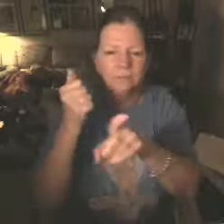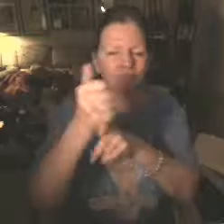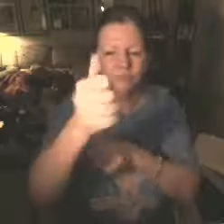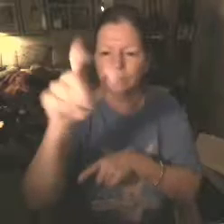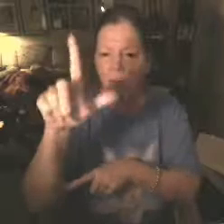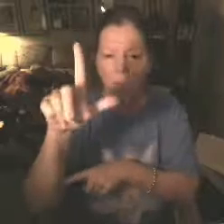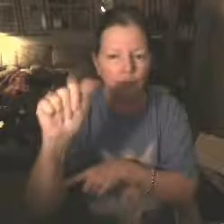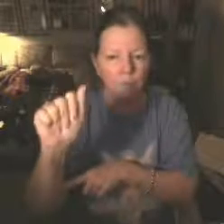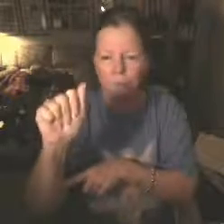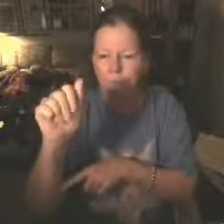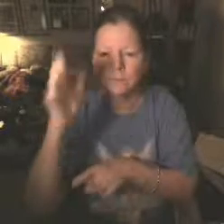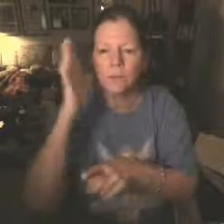can be ready.